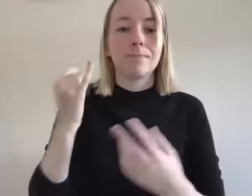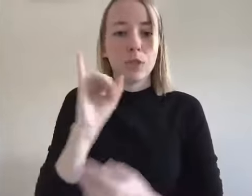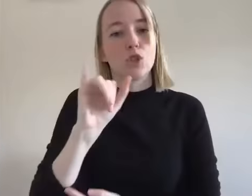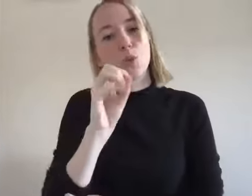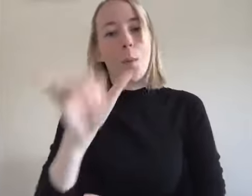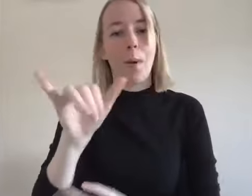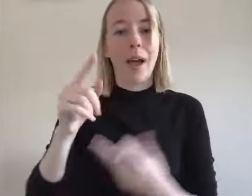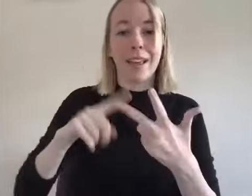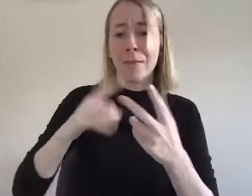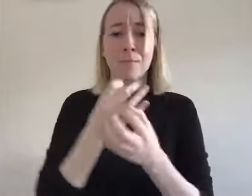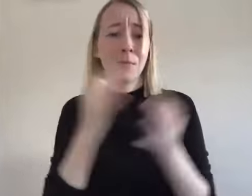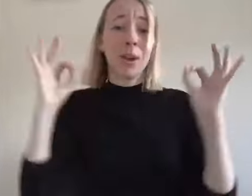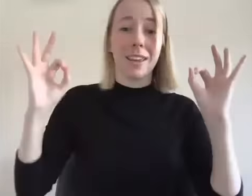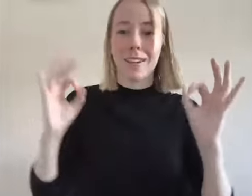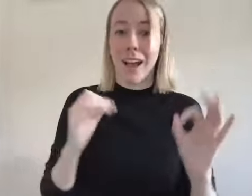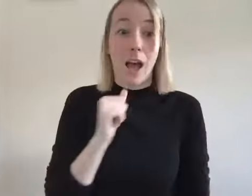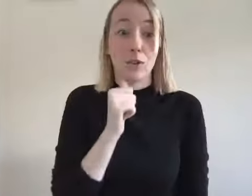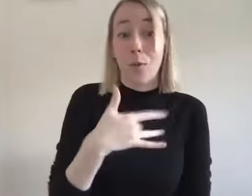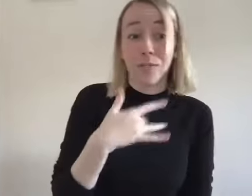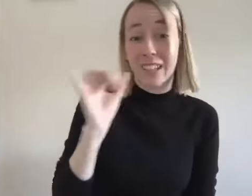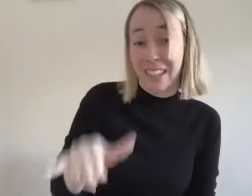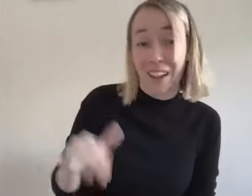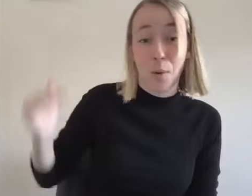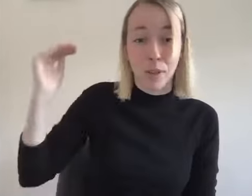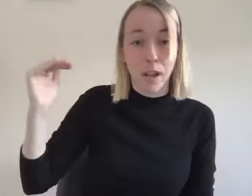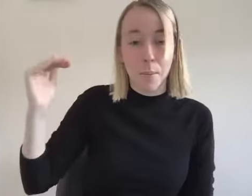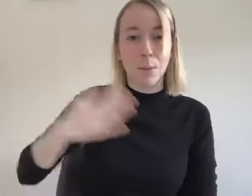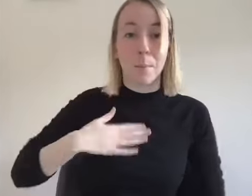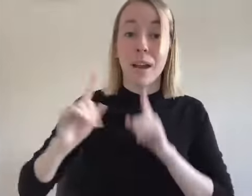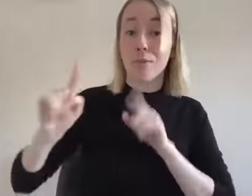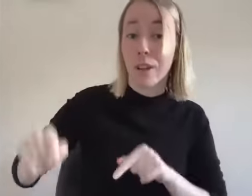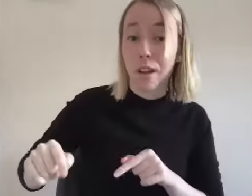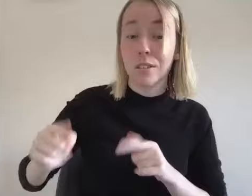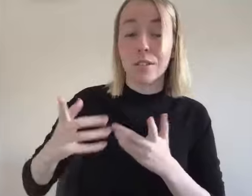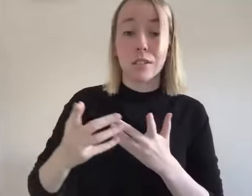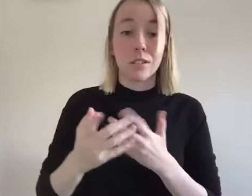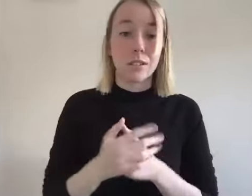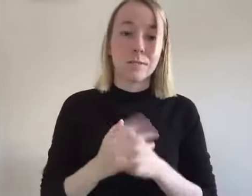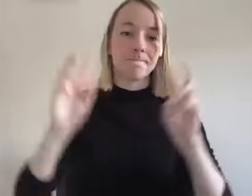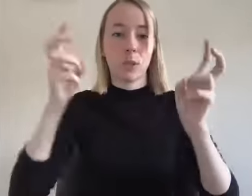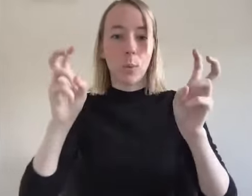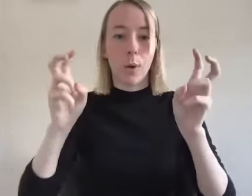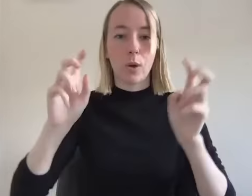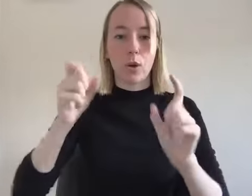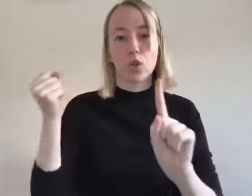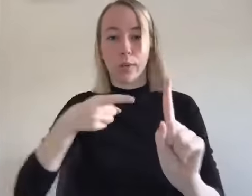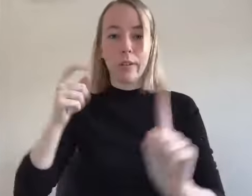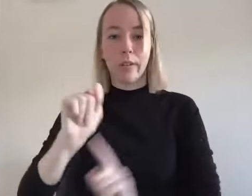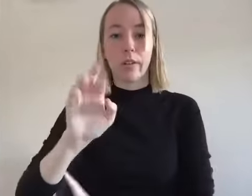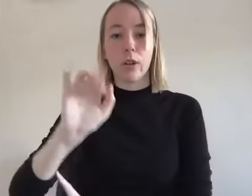my my goal is to be a happy joyous and free so those reactions i have the quote unquote you know people use the word